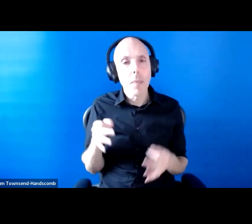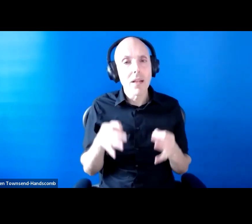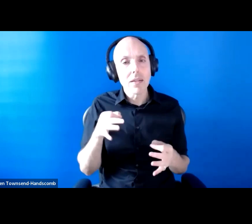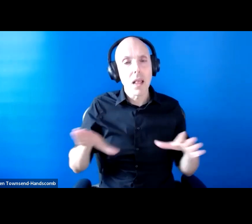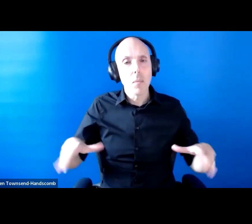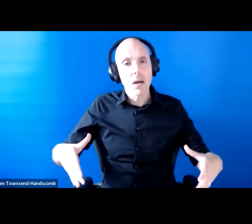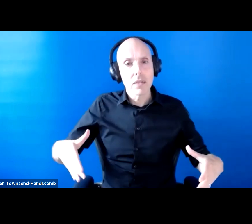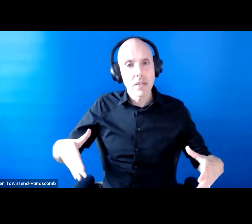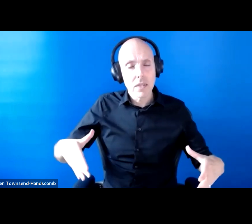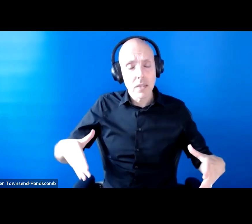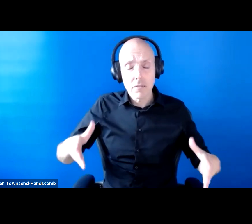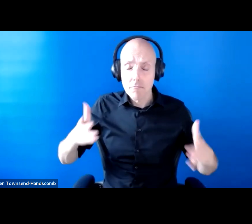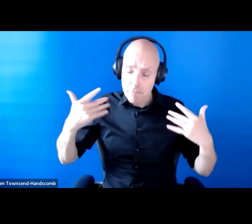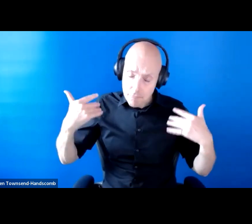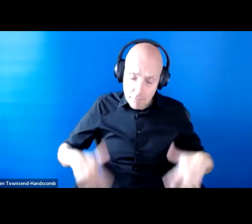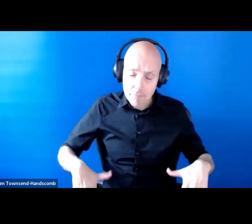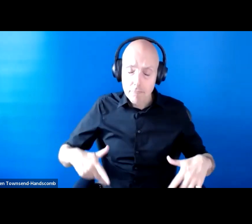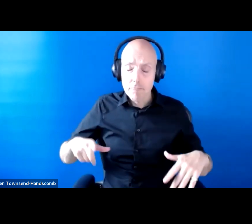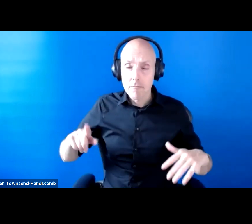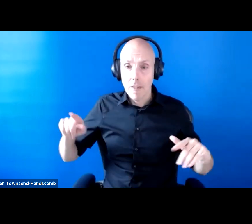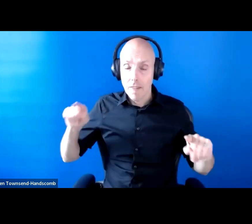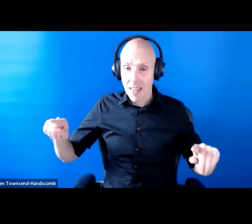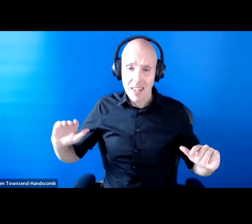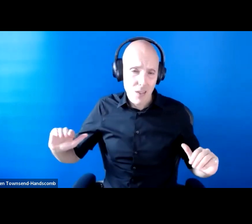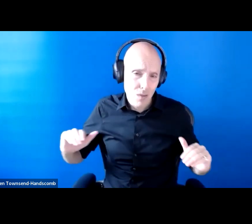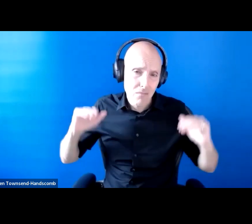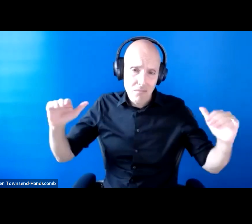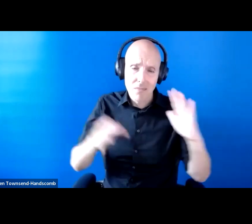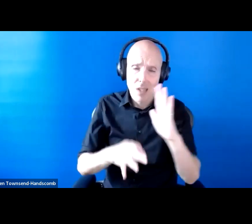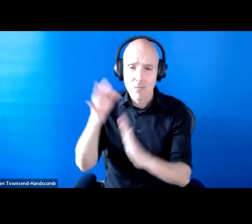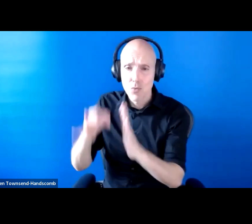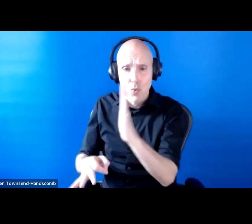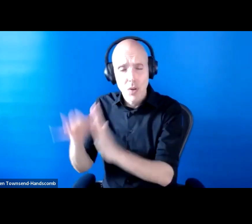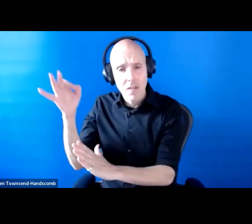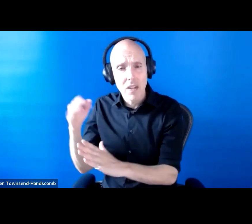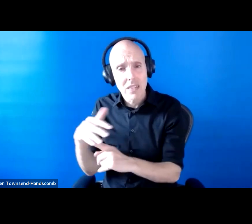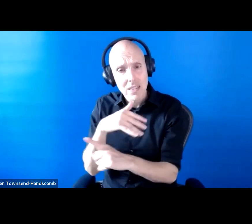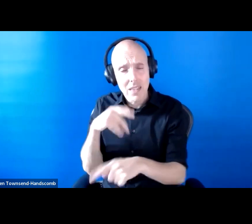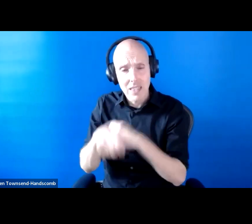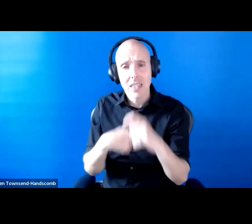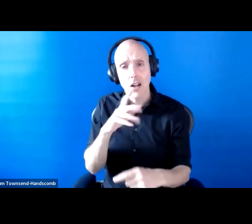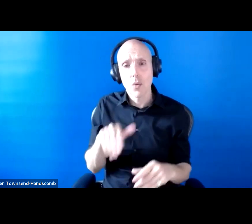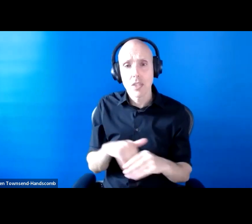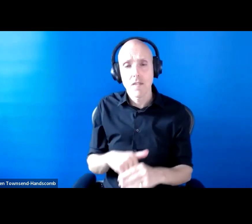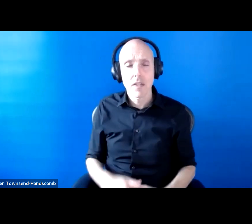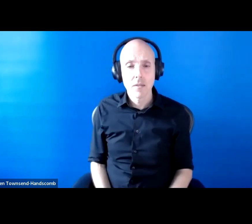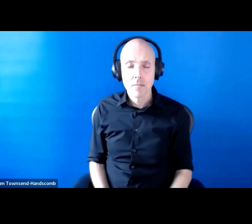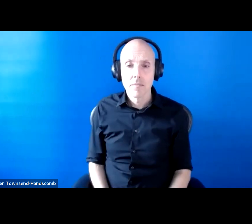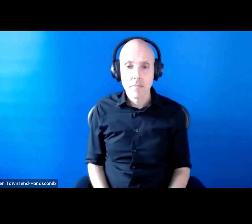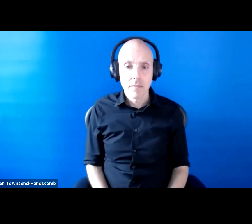dramatically raise their game on making society more inclusive. And finally, we do have